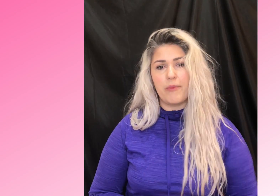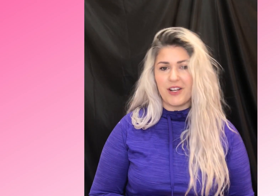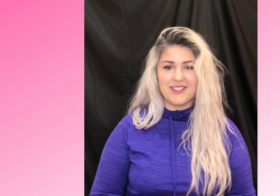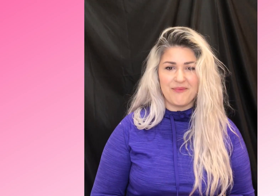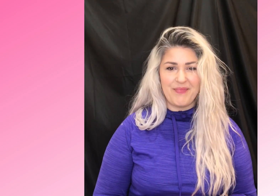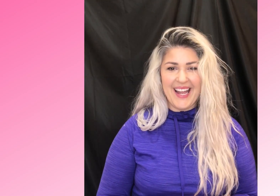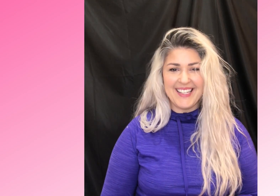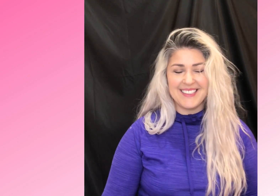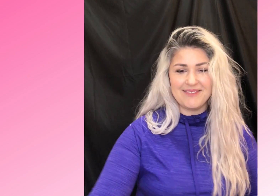objects. Bye. Bye.